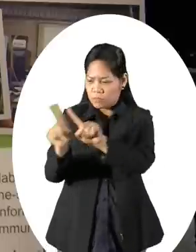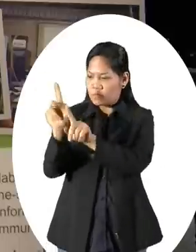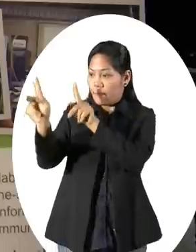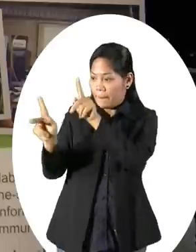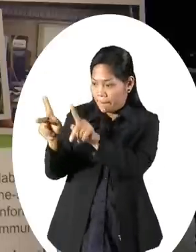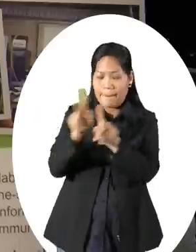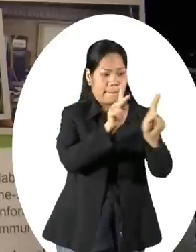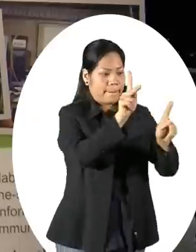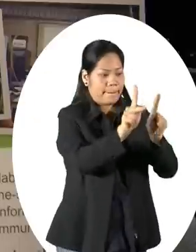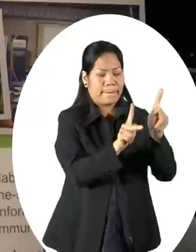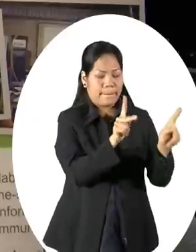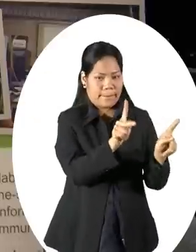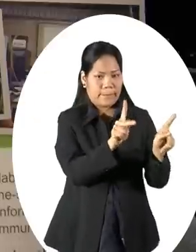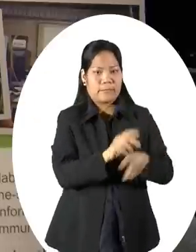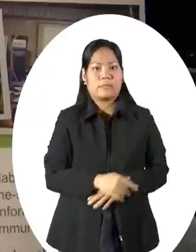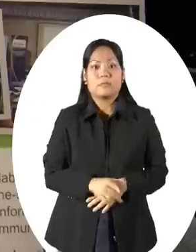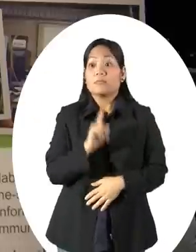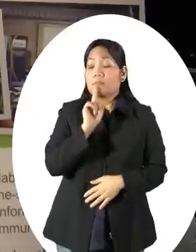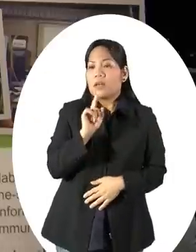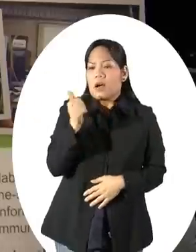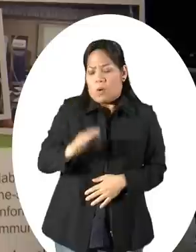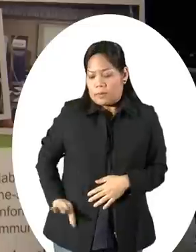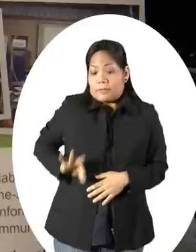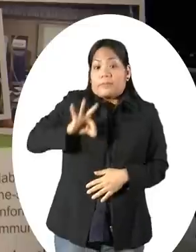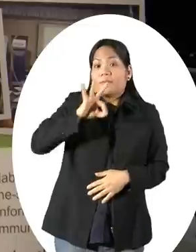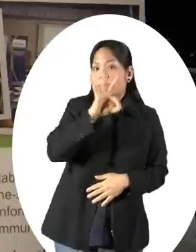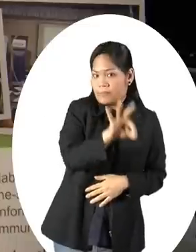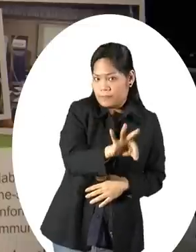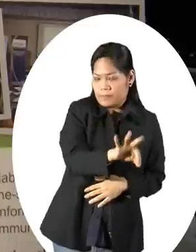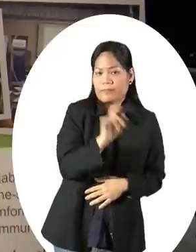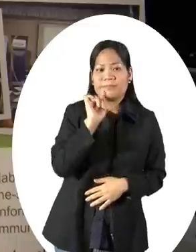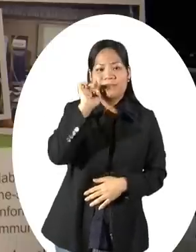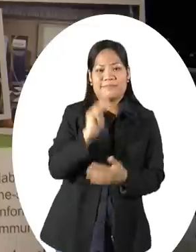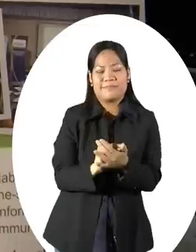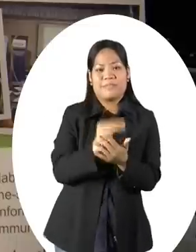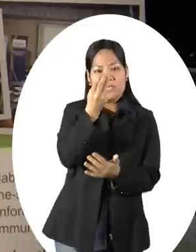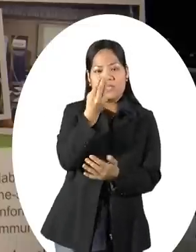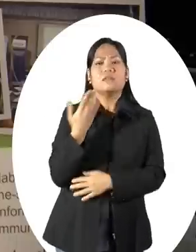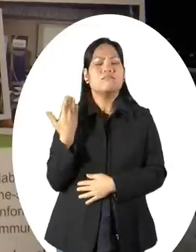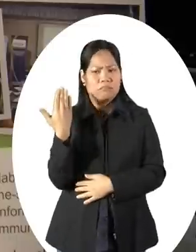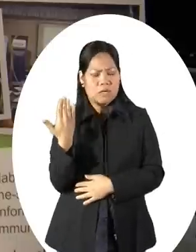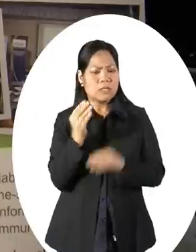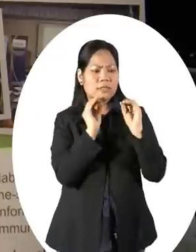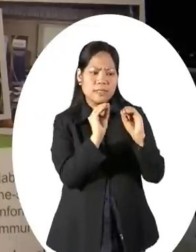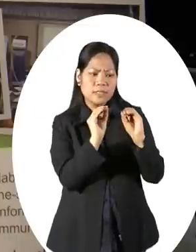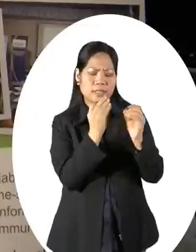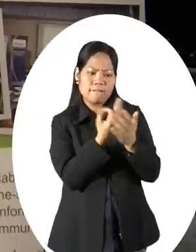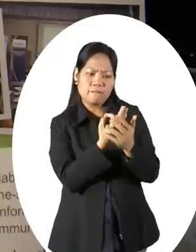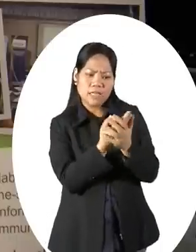So this is also another way that we thought that we could get involved. Our normal program is the My Finance Coach program, which is